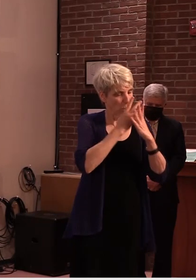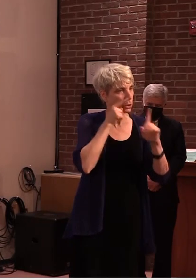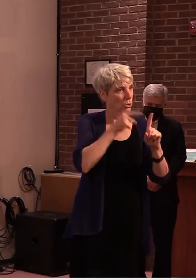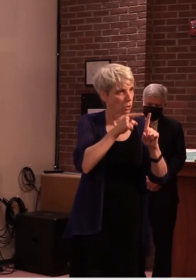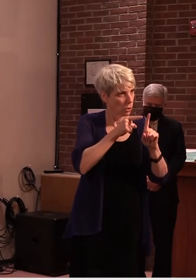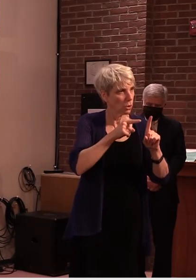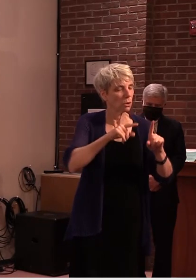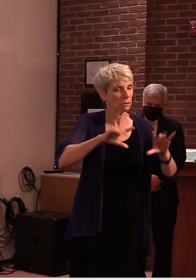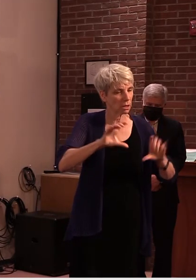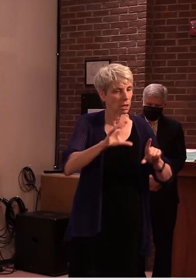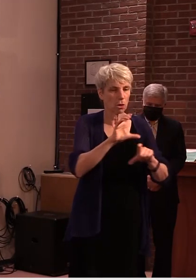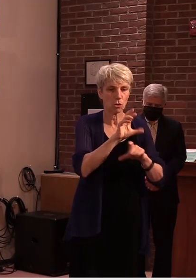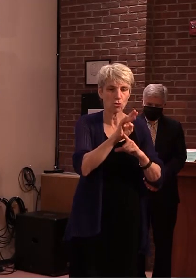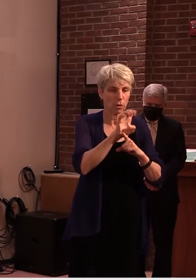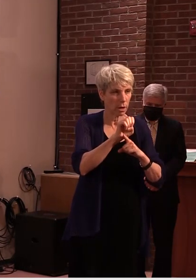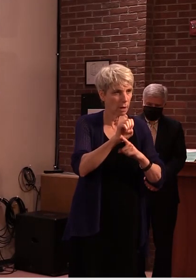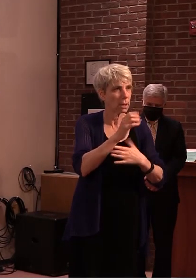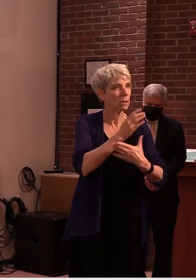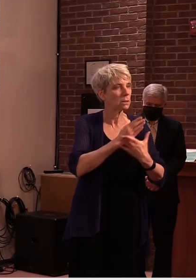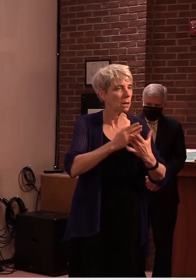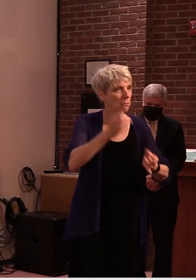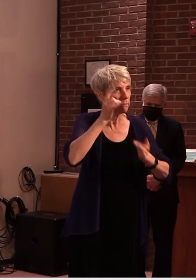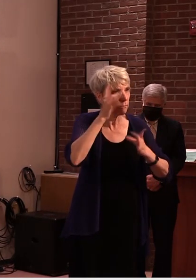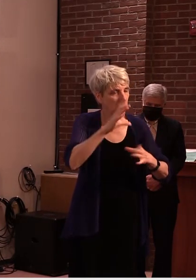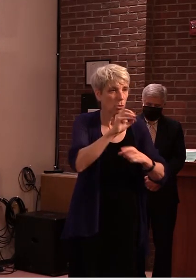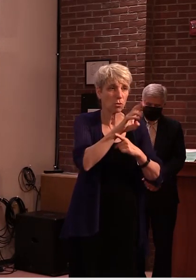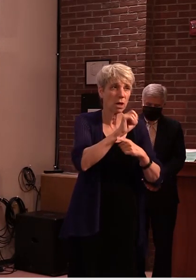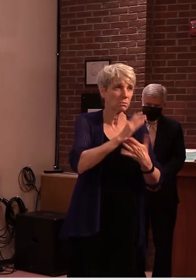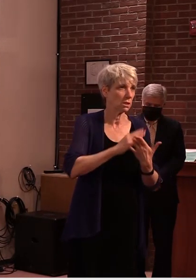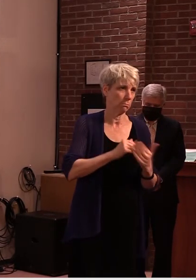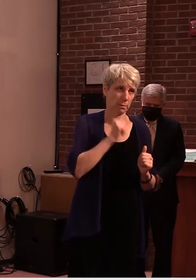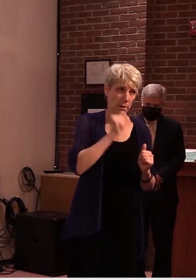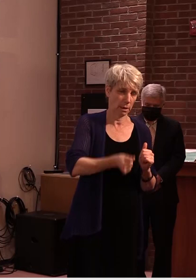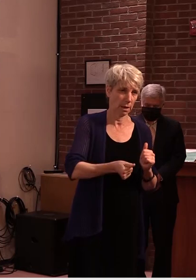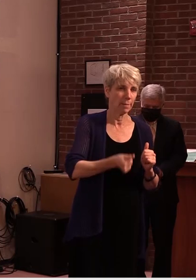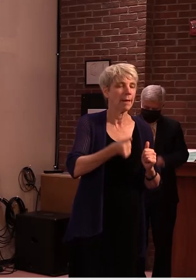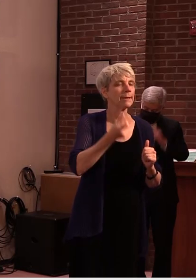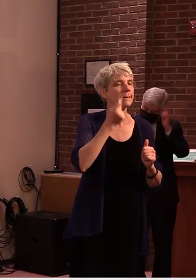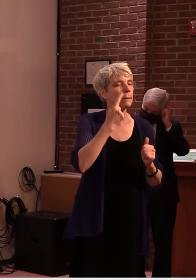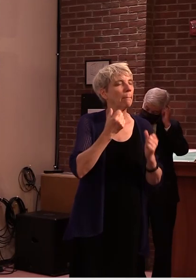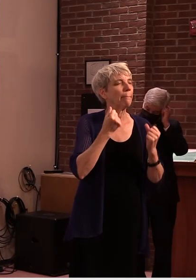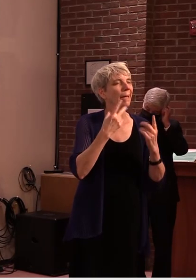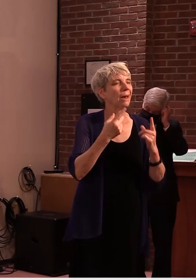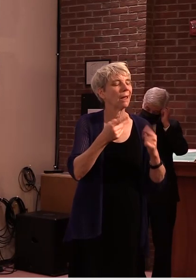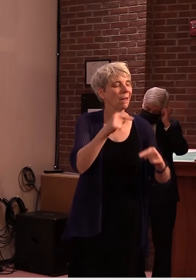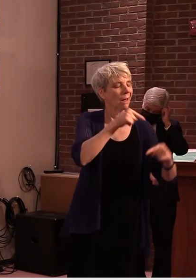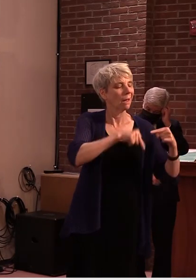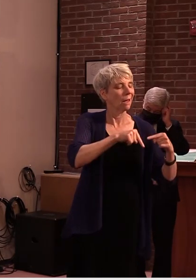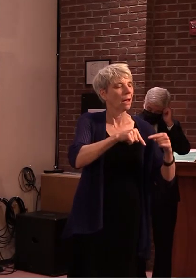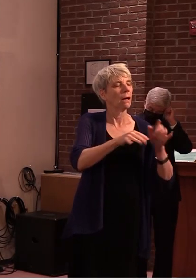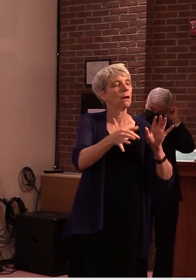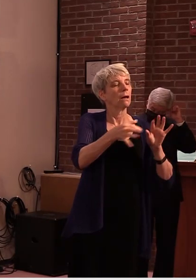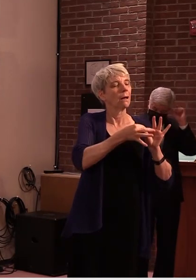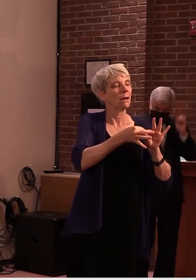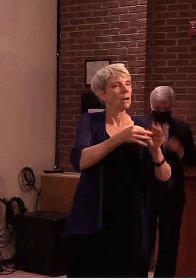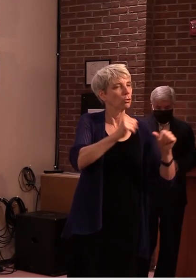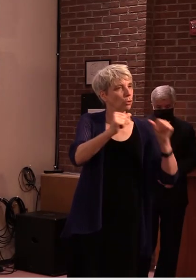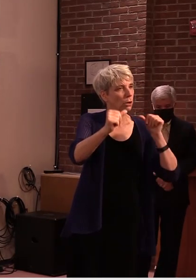um are alcohol related or could be attributed to alcohol or there was alcohol involved